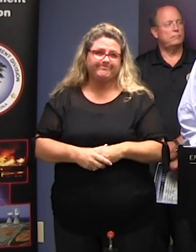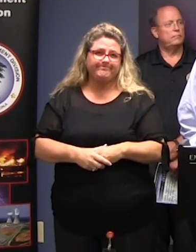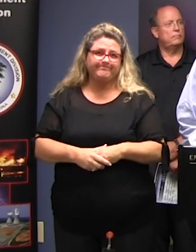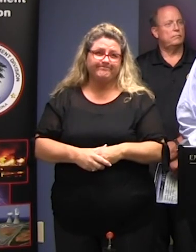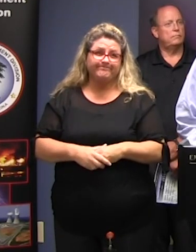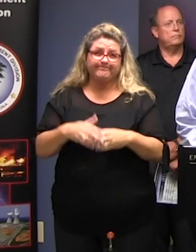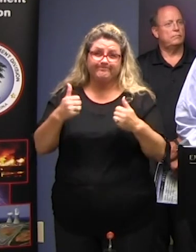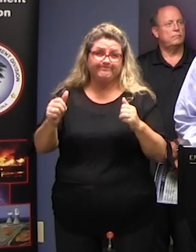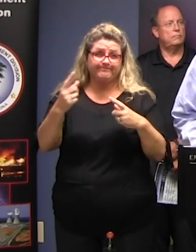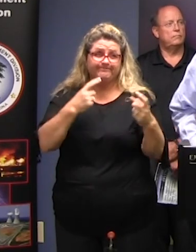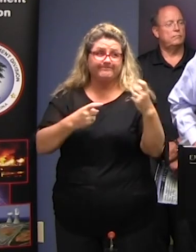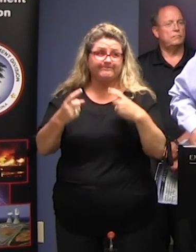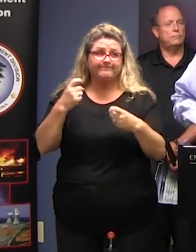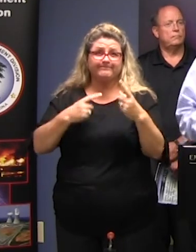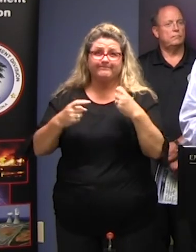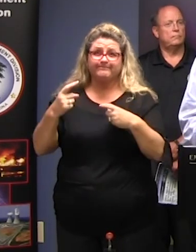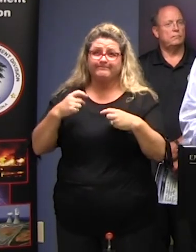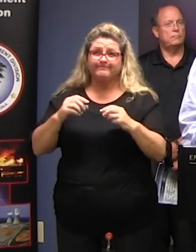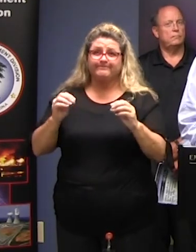Any more questions?